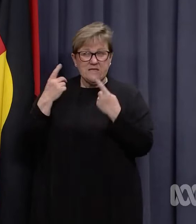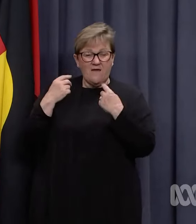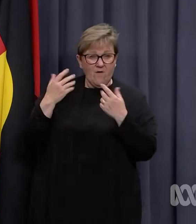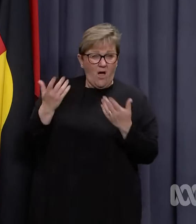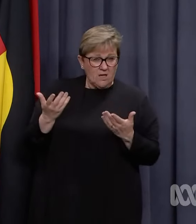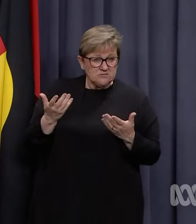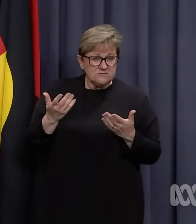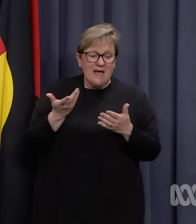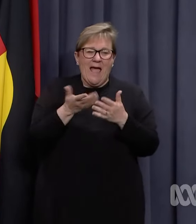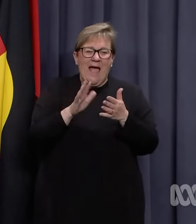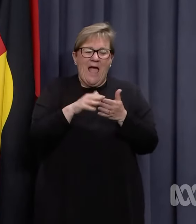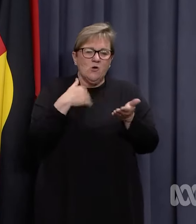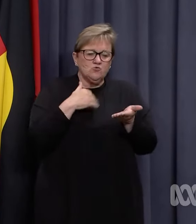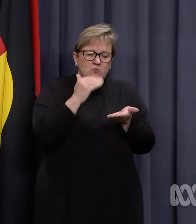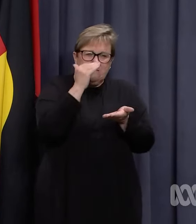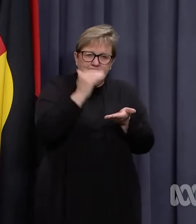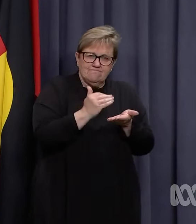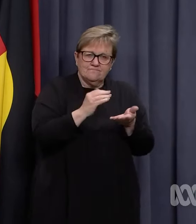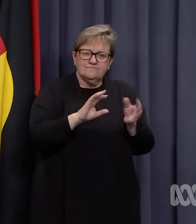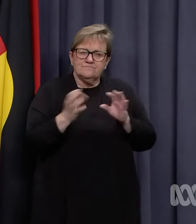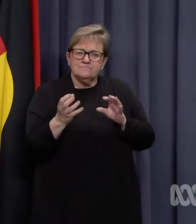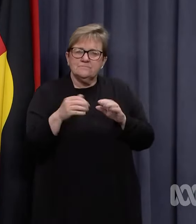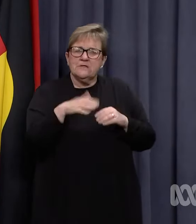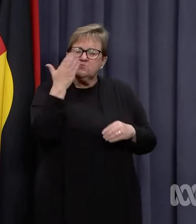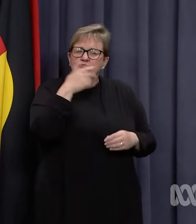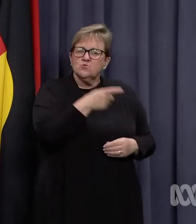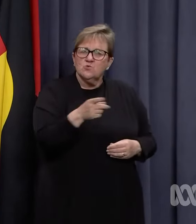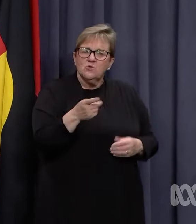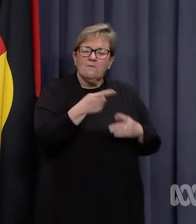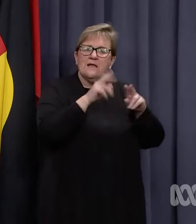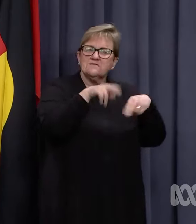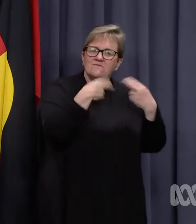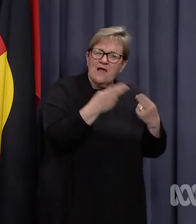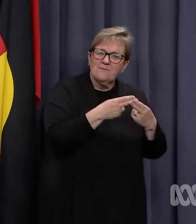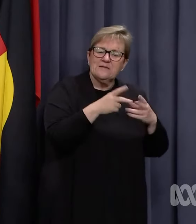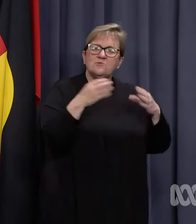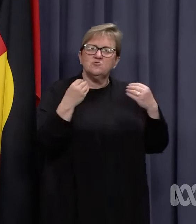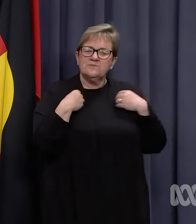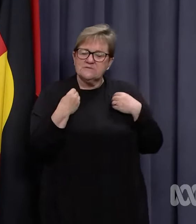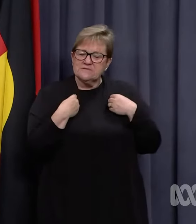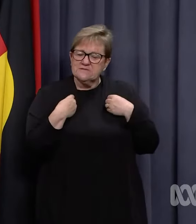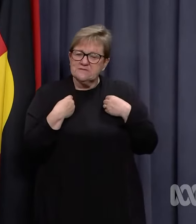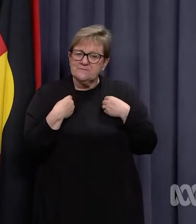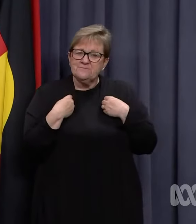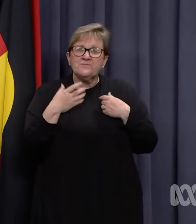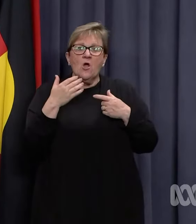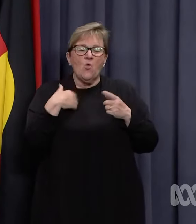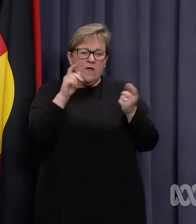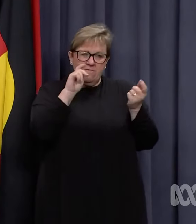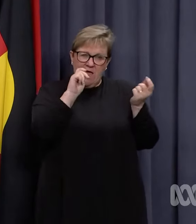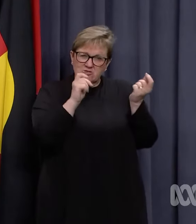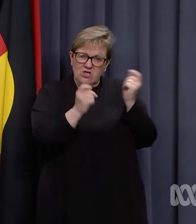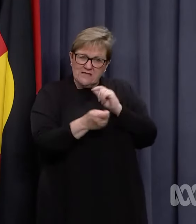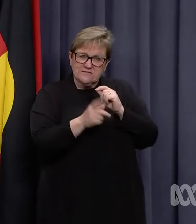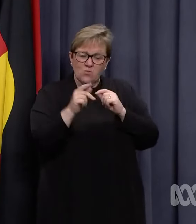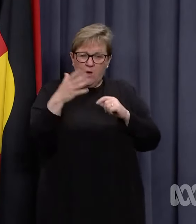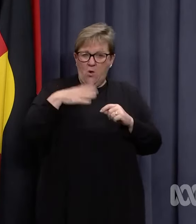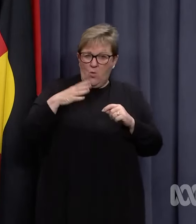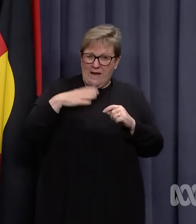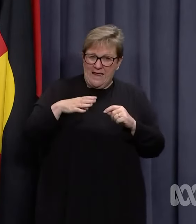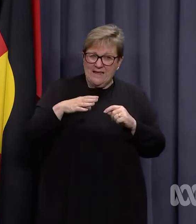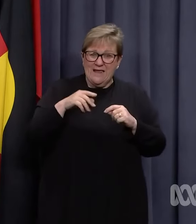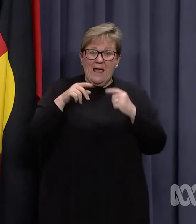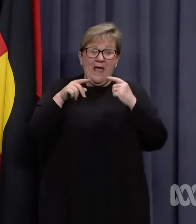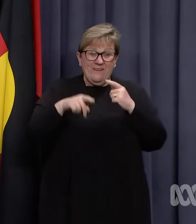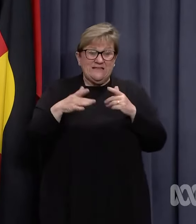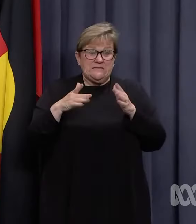minimise the disruption to schooling and to families and to businesses, and we've adjusted as we've needed to adjust, and